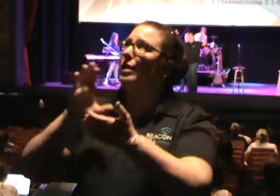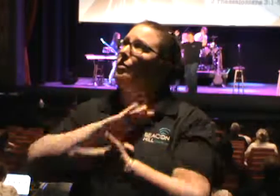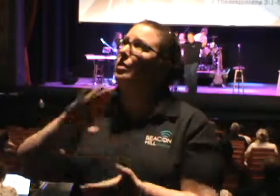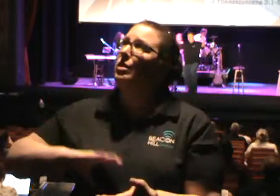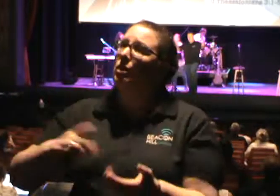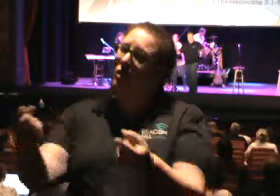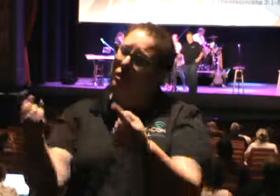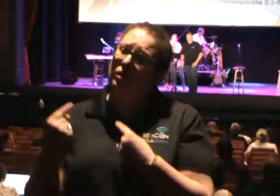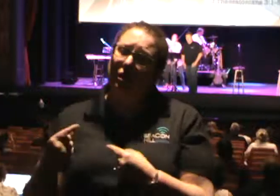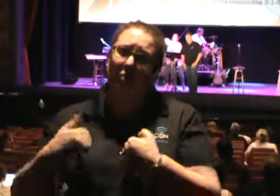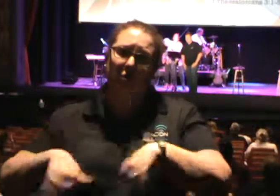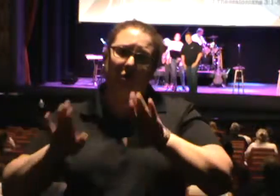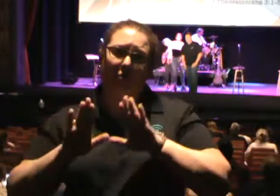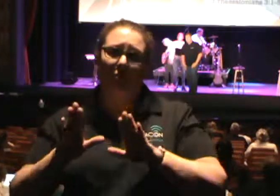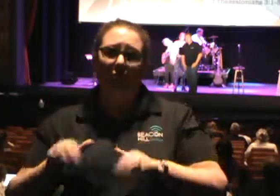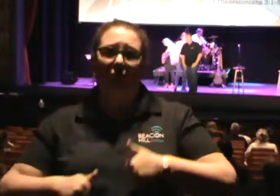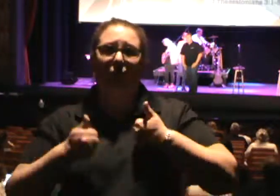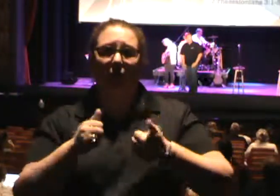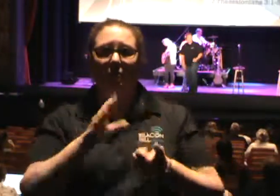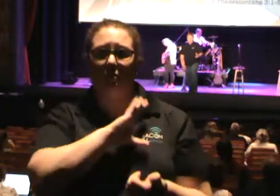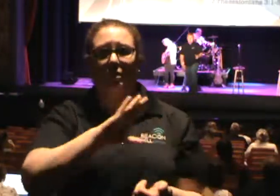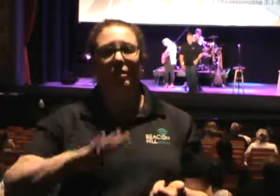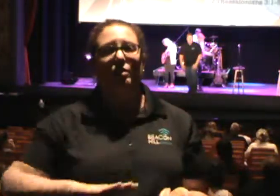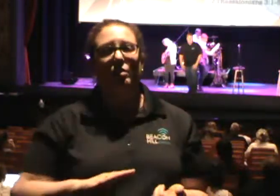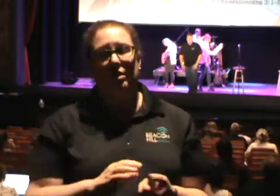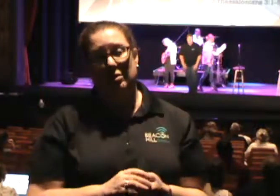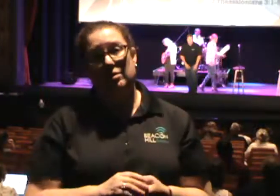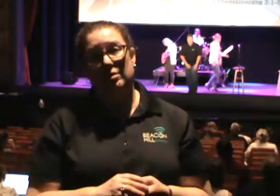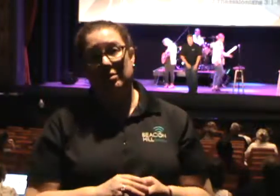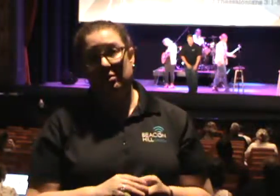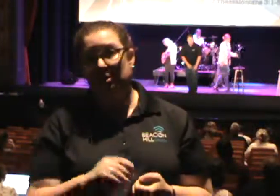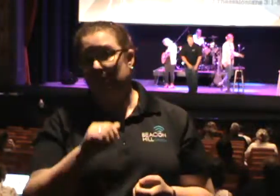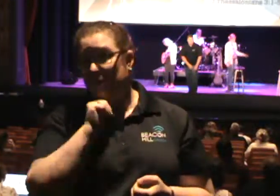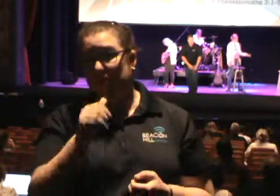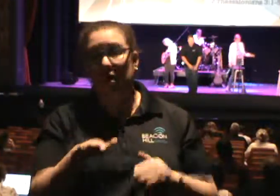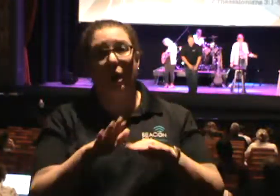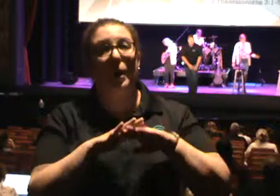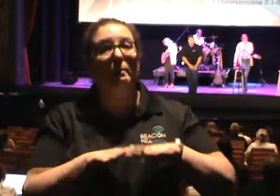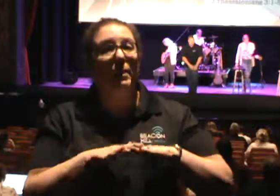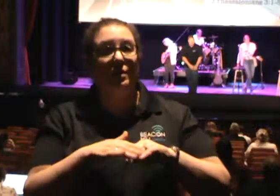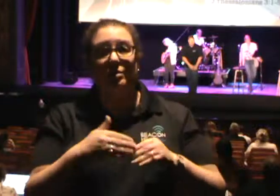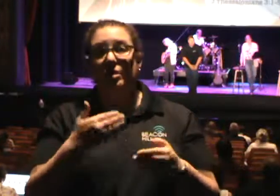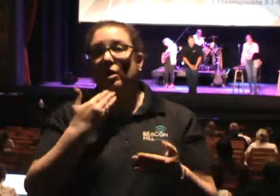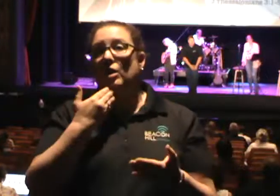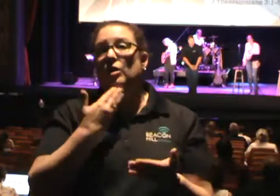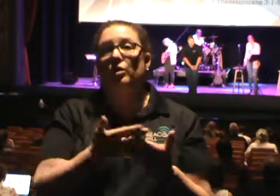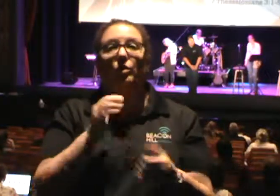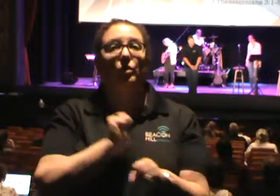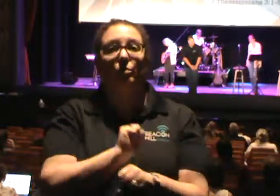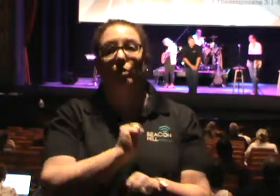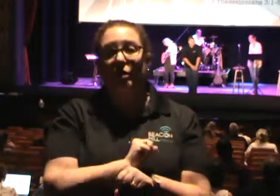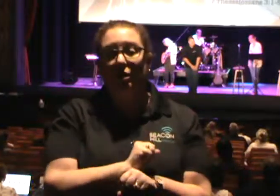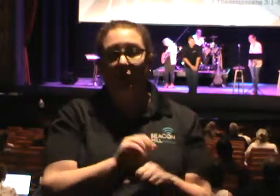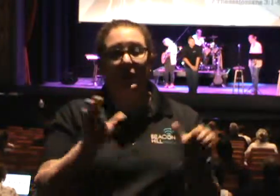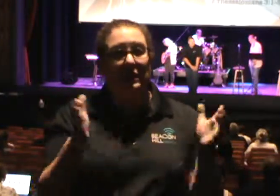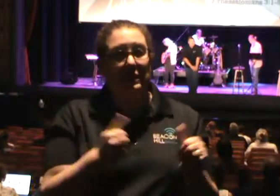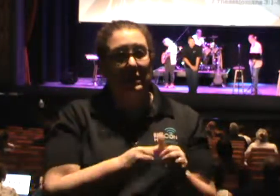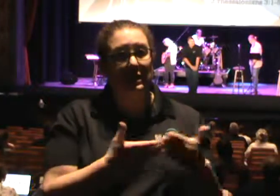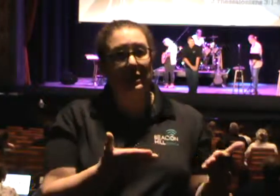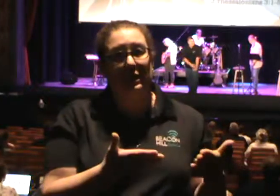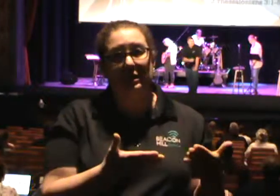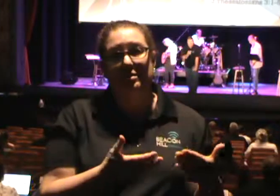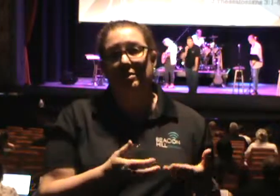come and just give your life to Christ. We'll tell you how. I'm going tell you what, it's not based on doing good things or good works because that will lead you straight to hell.